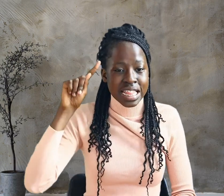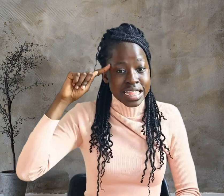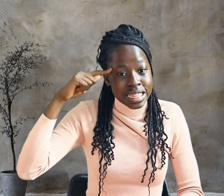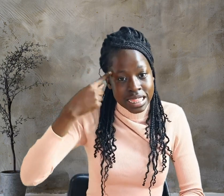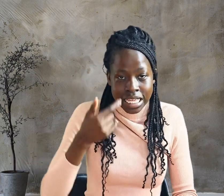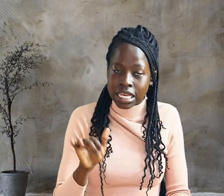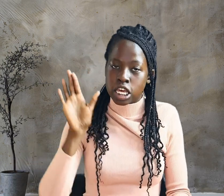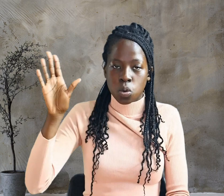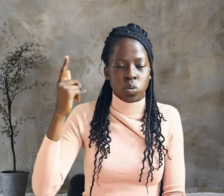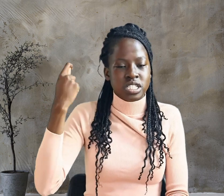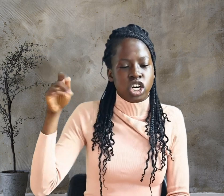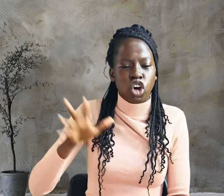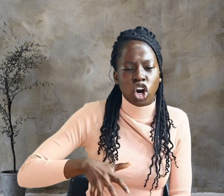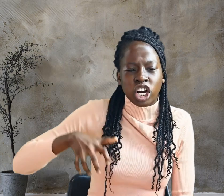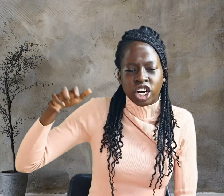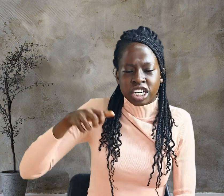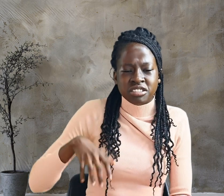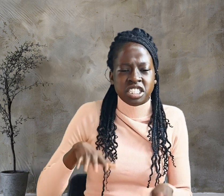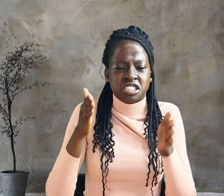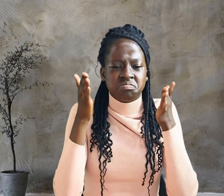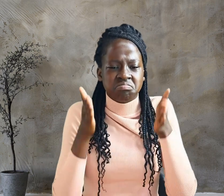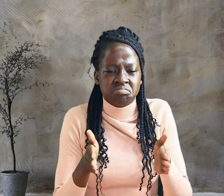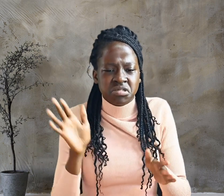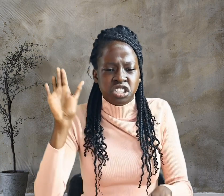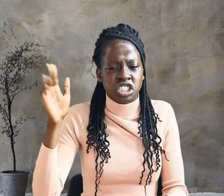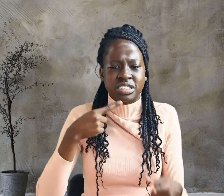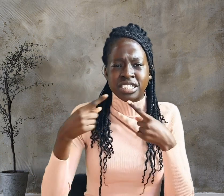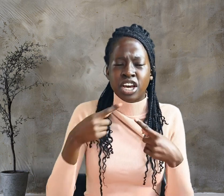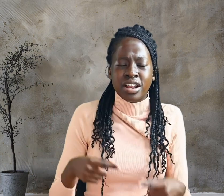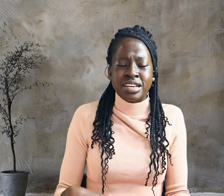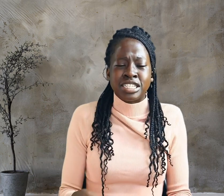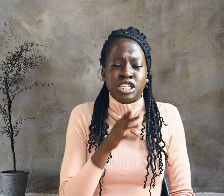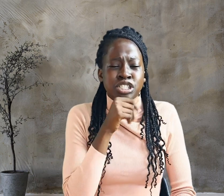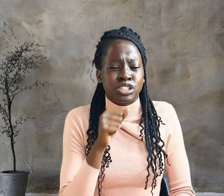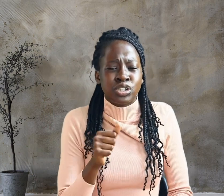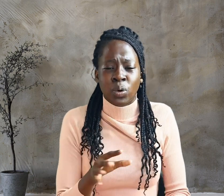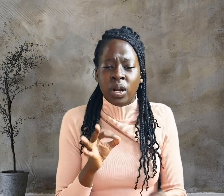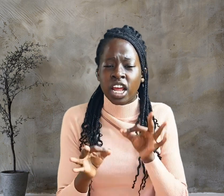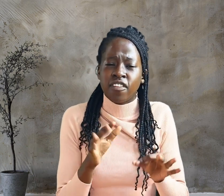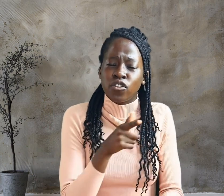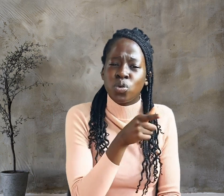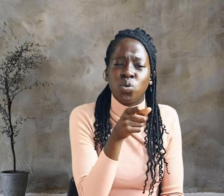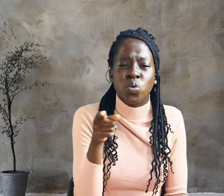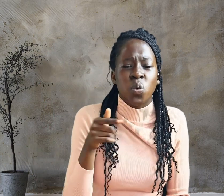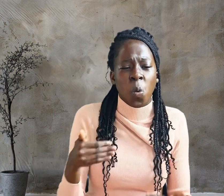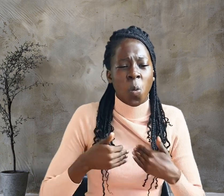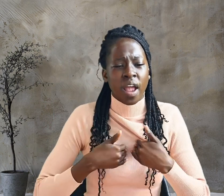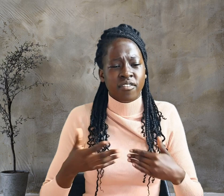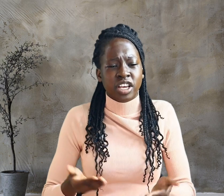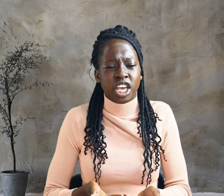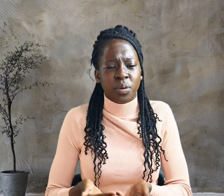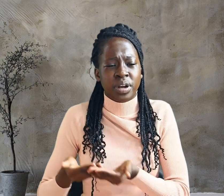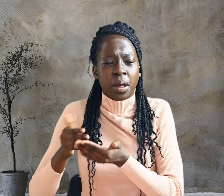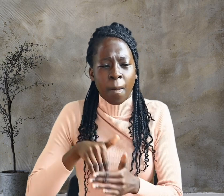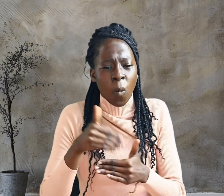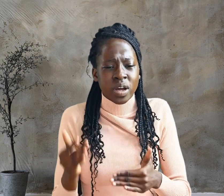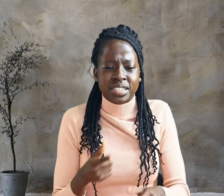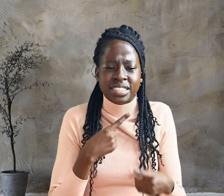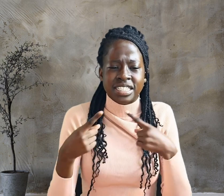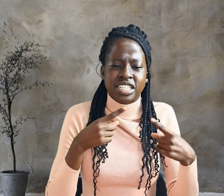Thinking he was the gardener, she said, Sir, if you have carried him away, tell me